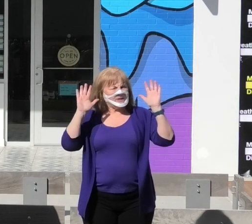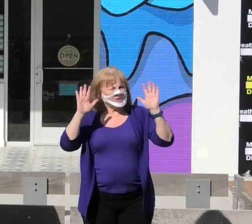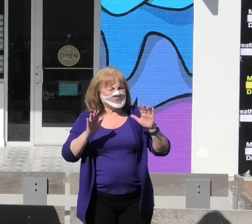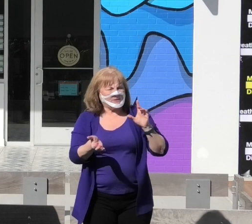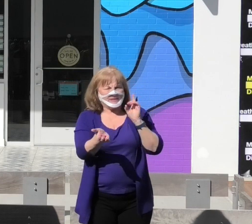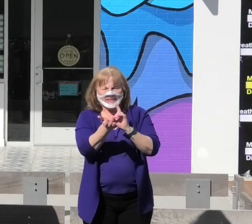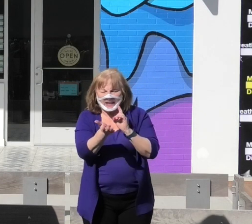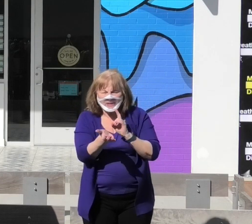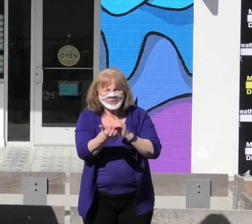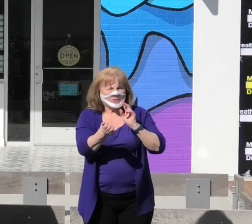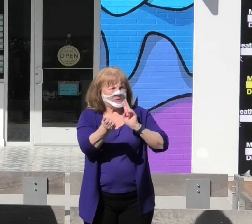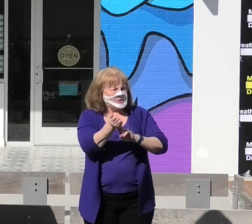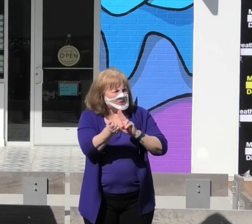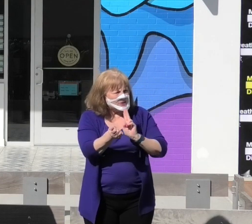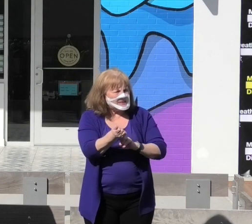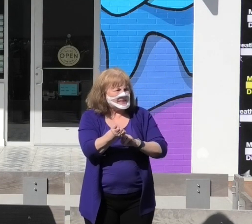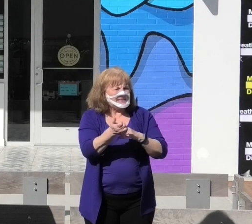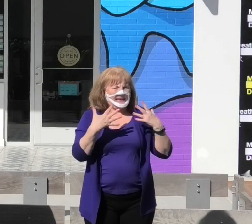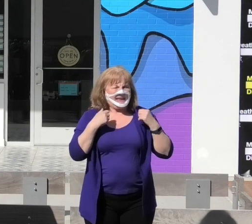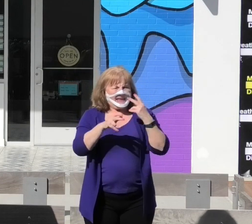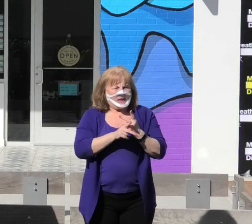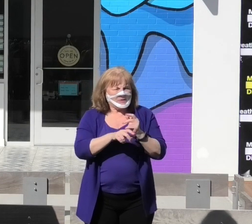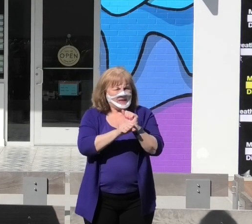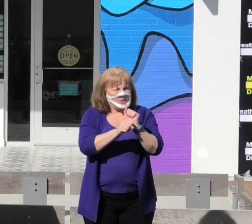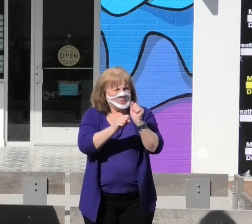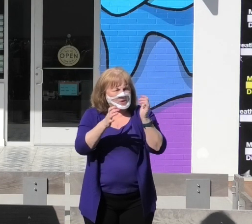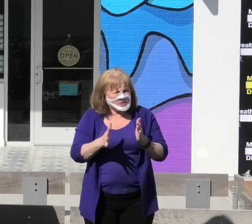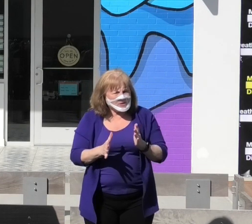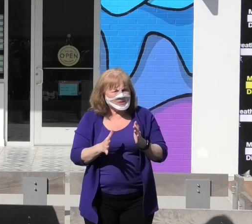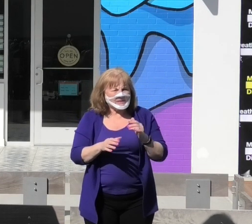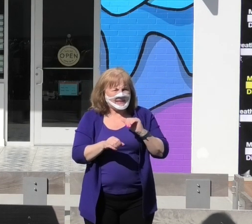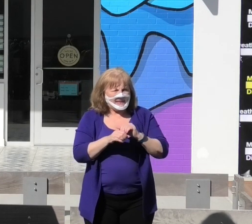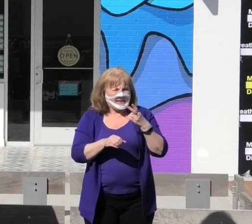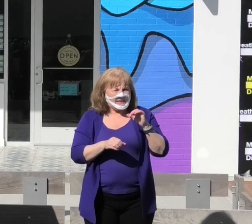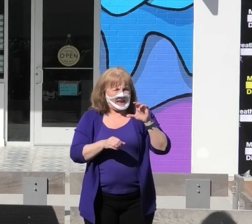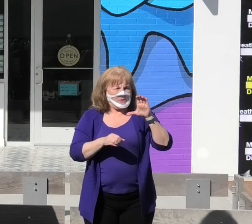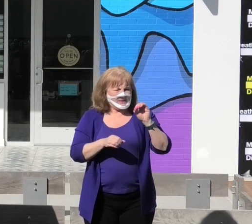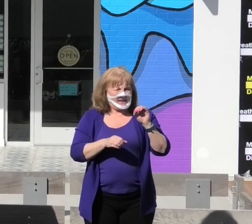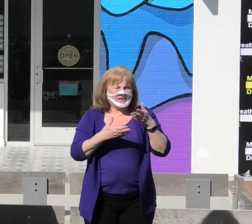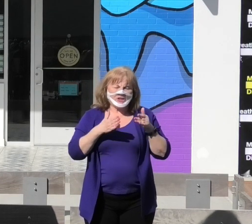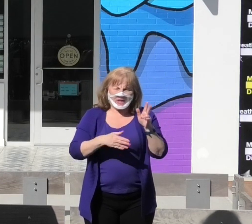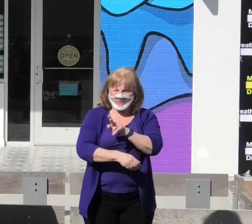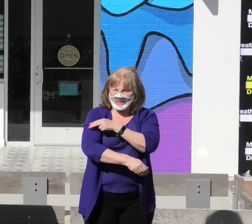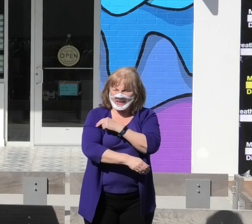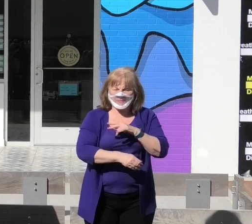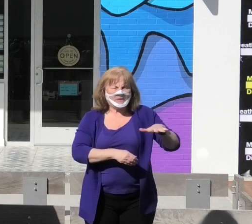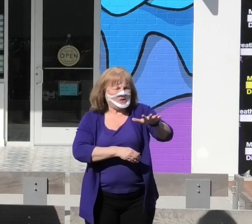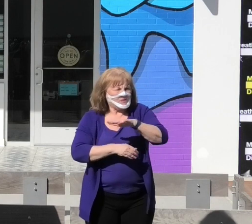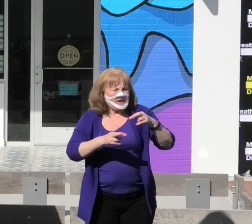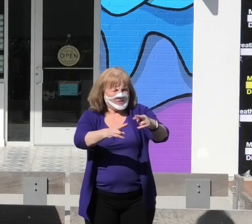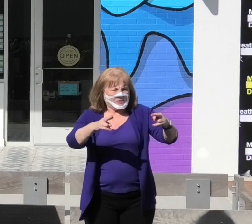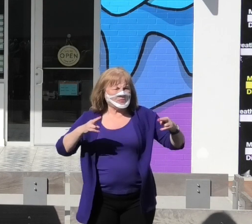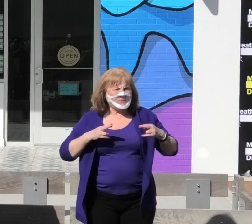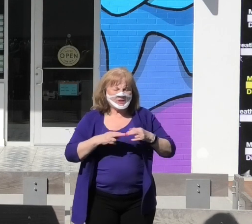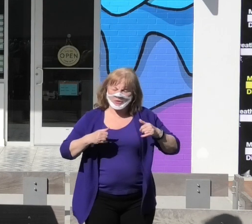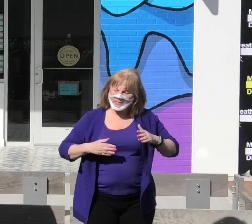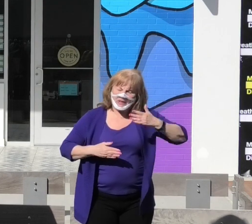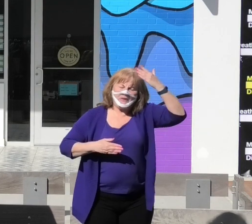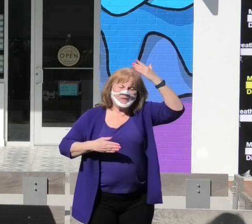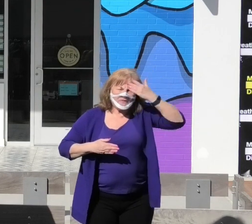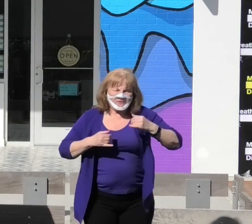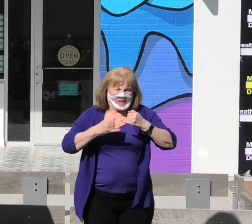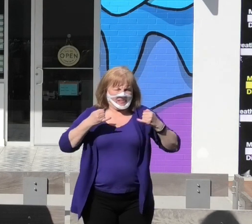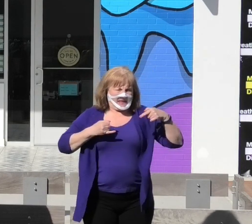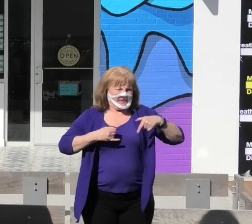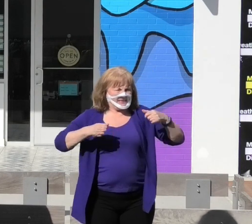doctors, nurses, healthcare workers at Howard County General and around the region who have been on the front lines of